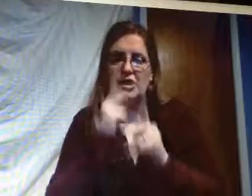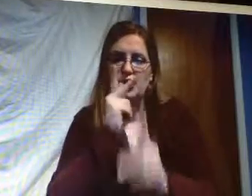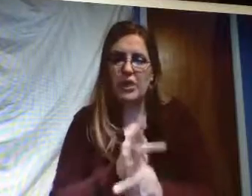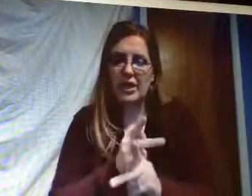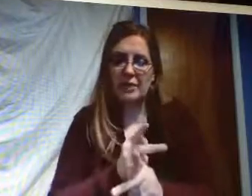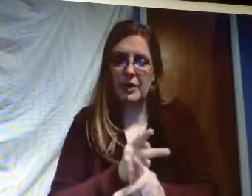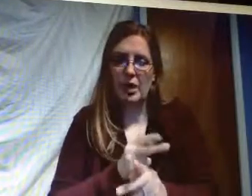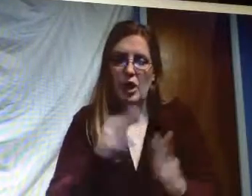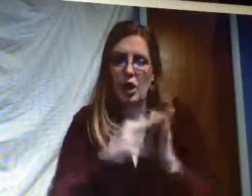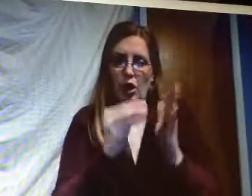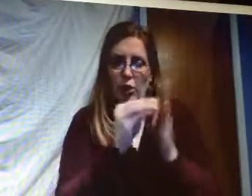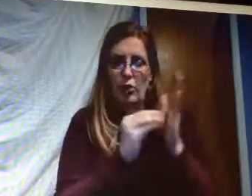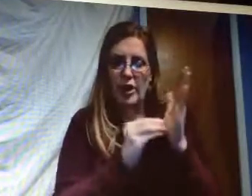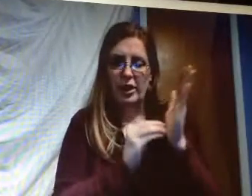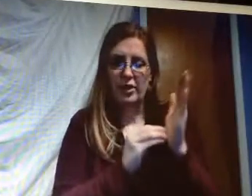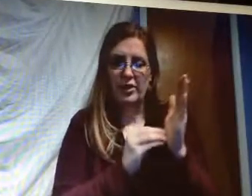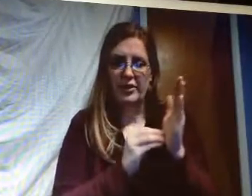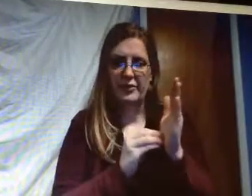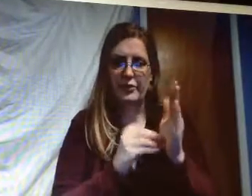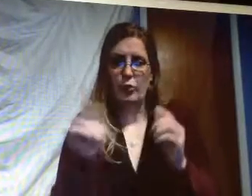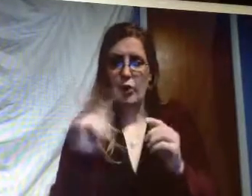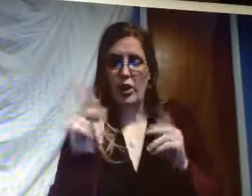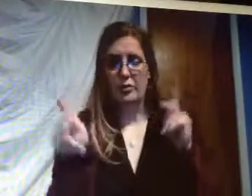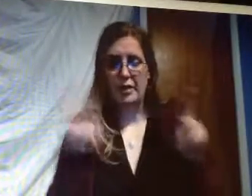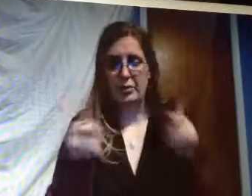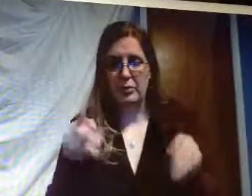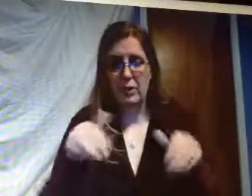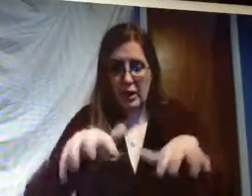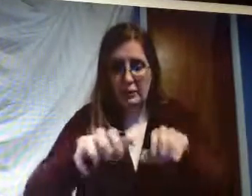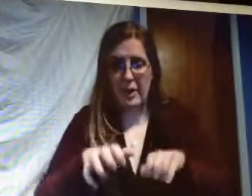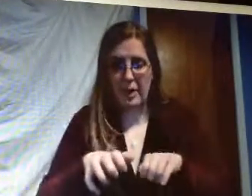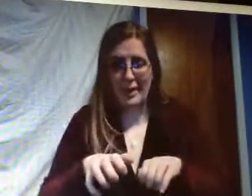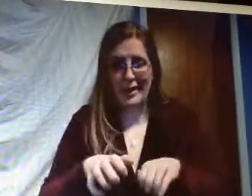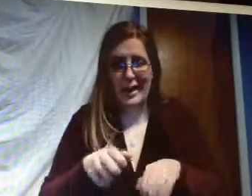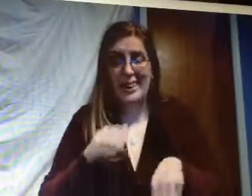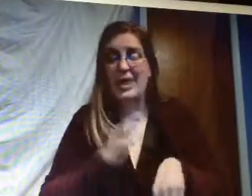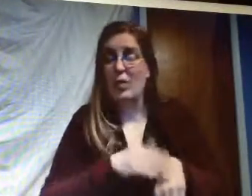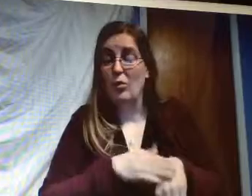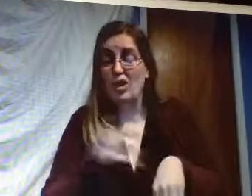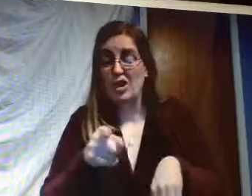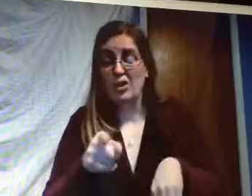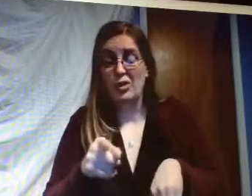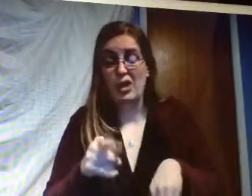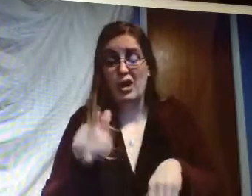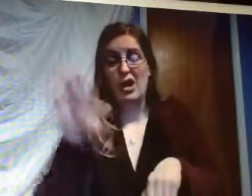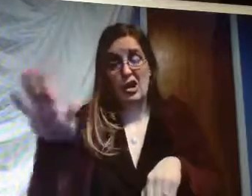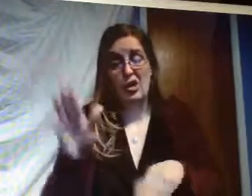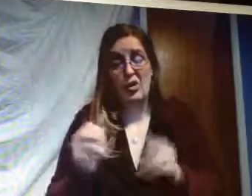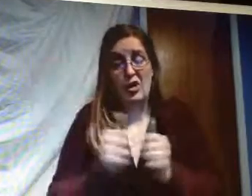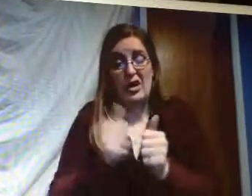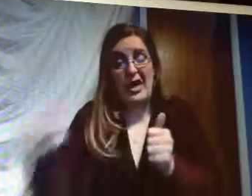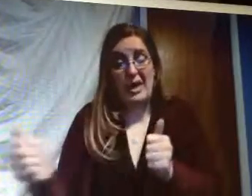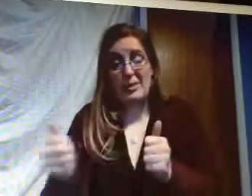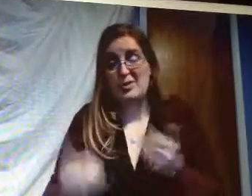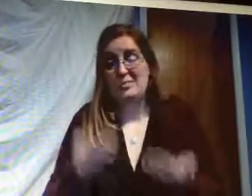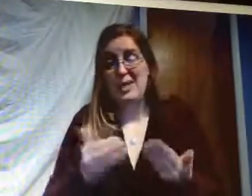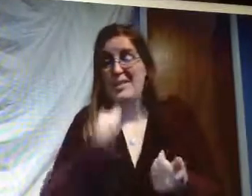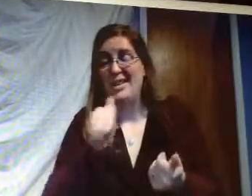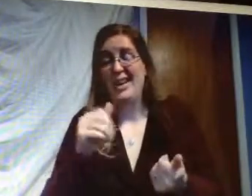also they'll tell you that you have to keep a record of where people are buried and they'll warn you that your